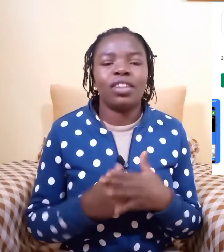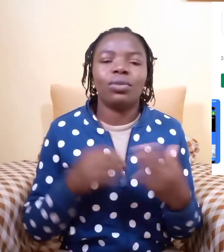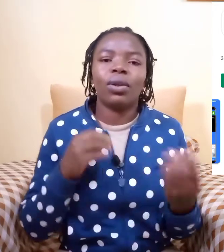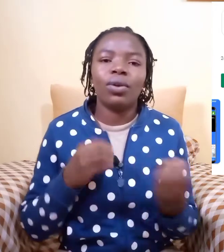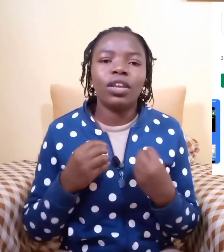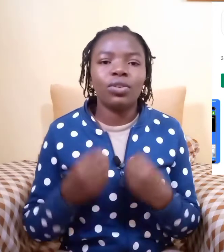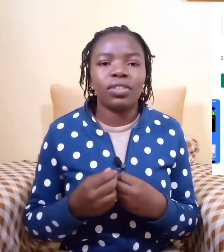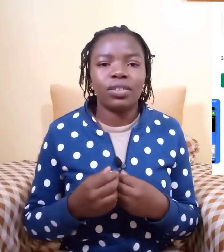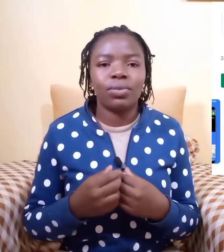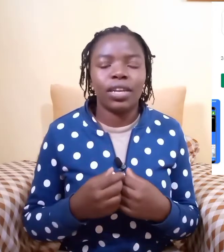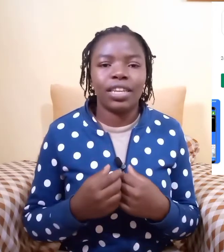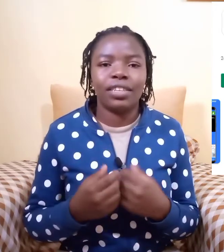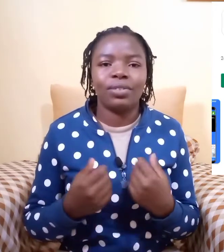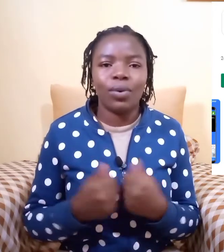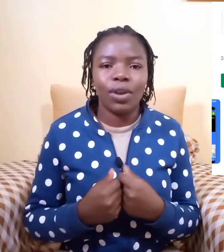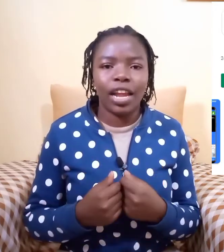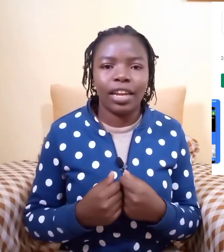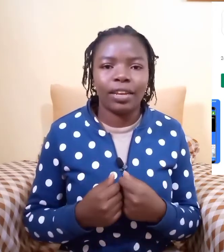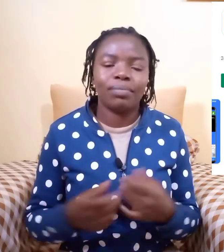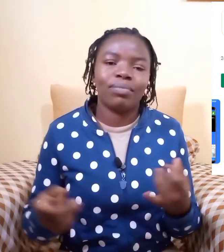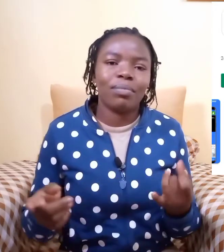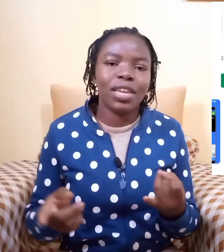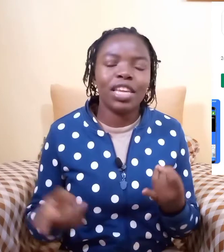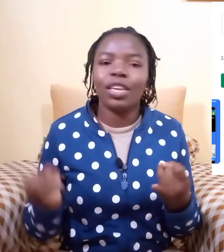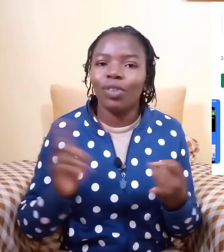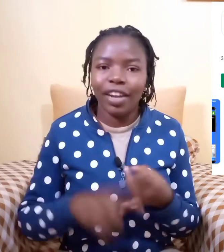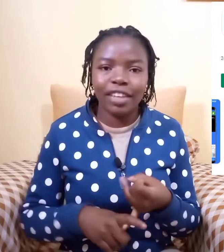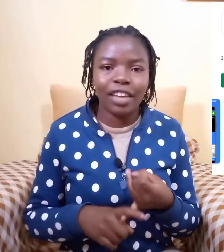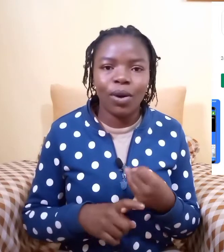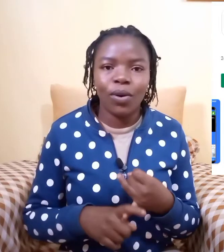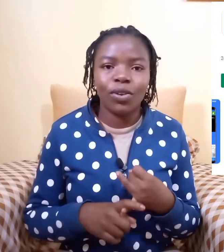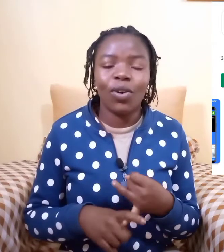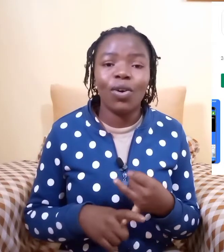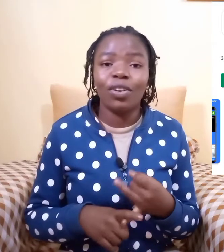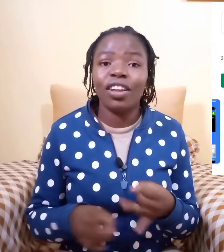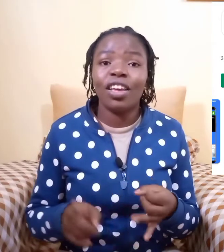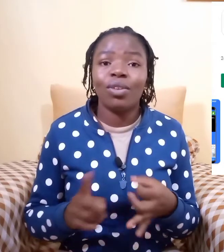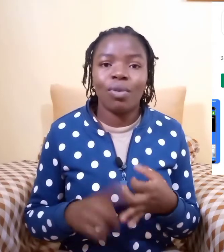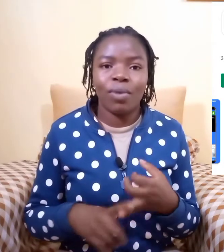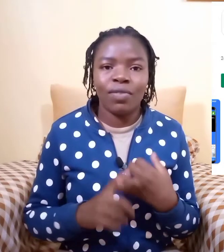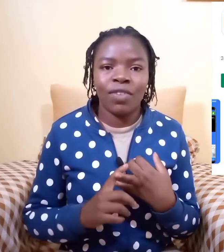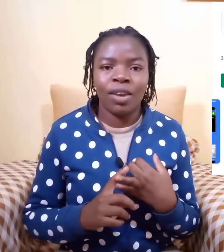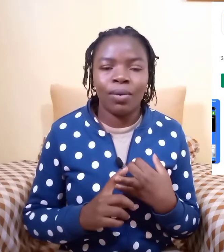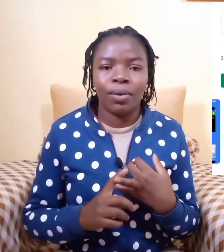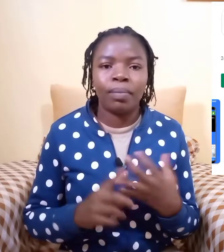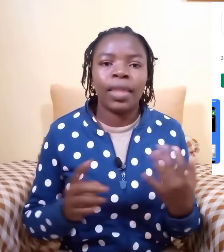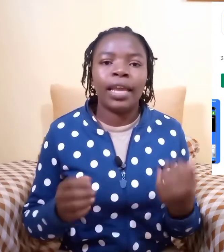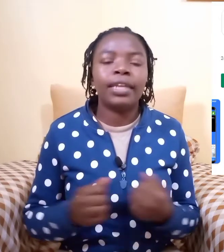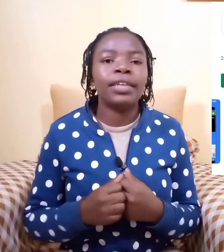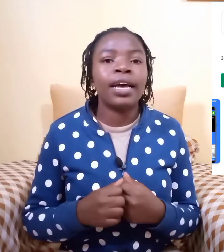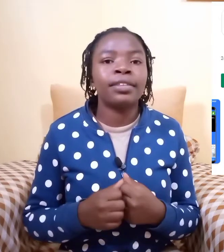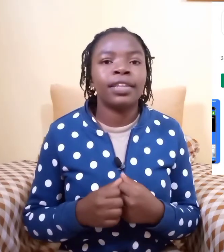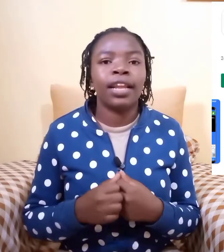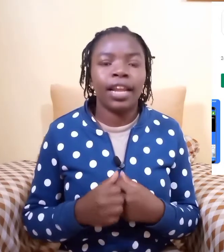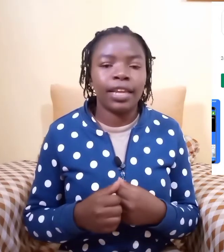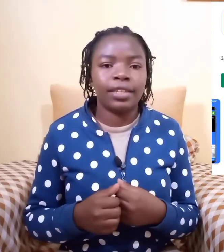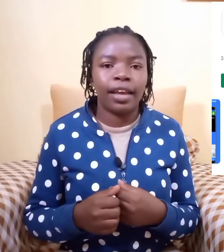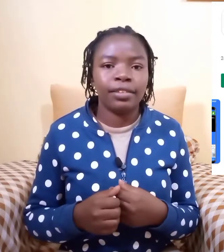that you will only use it when it is online meaning your data on or your wi-fi on it has letters